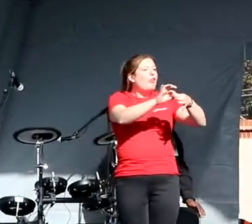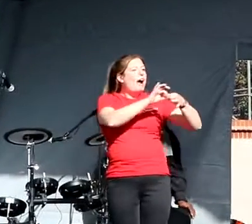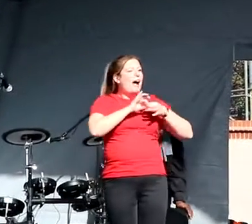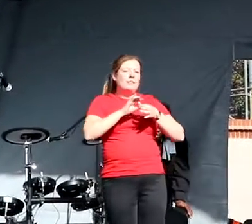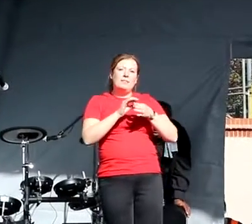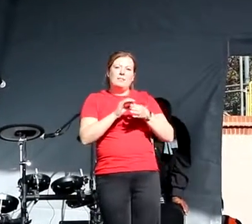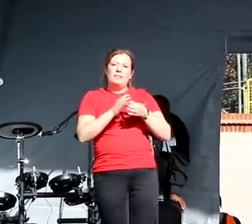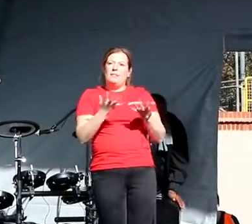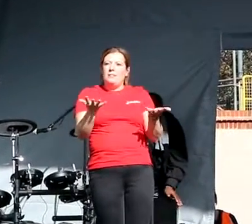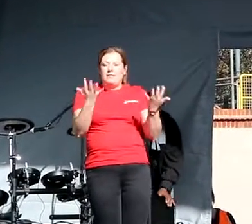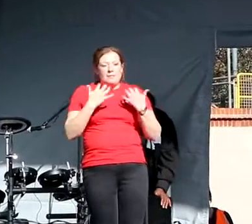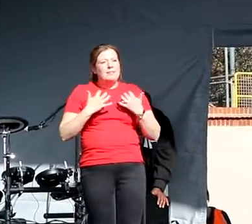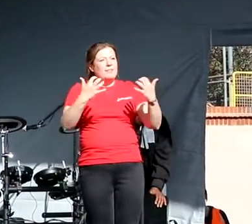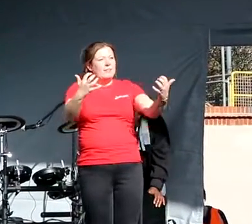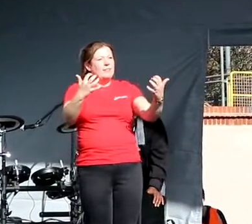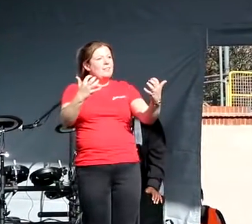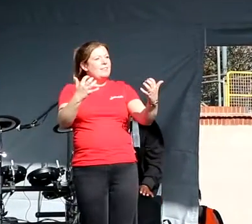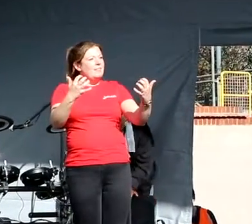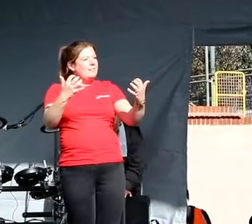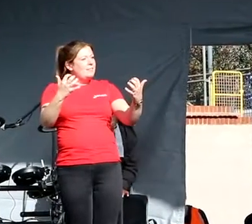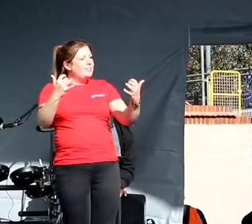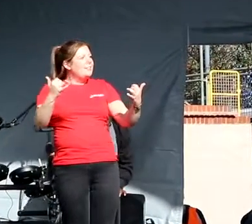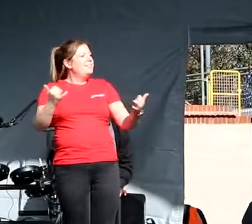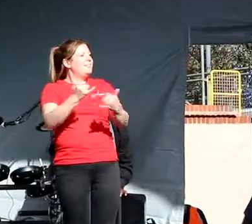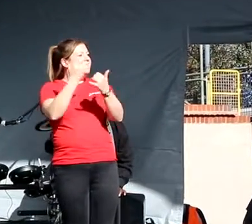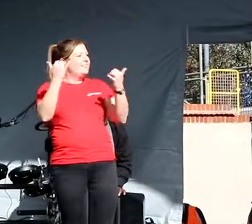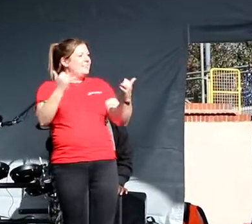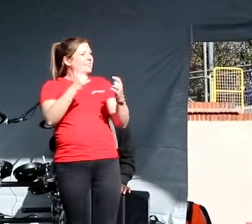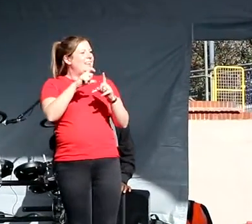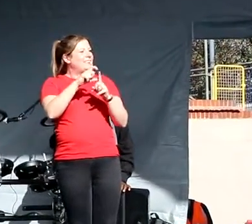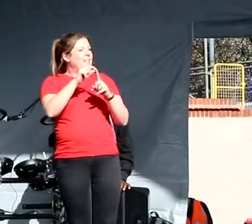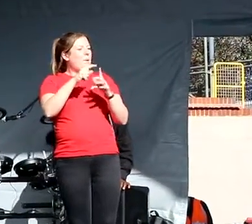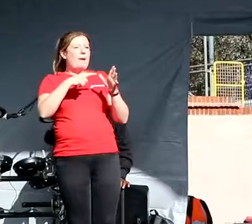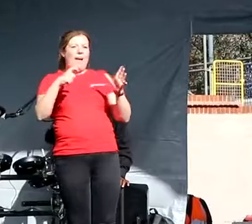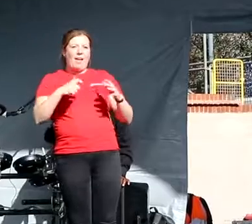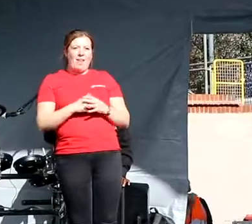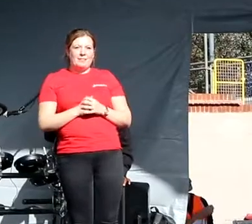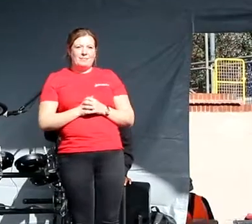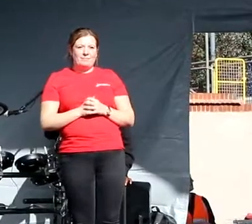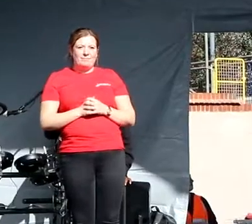the birthplace of Deepak.